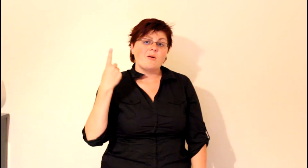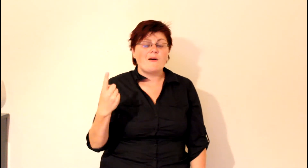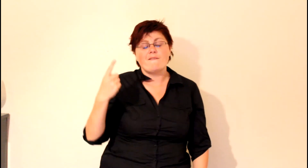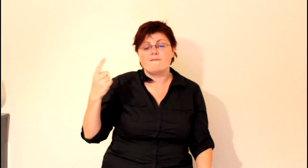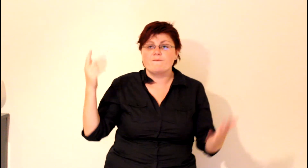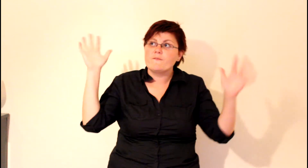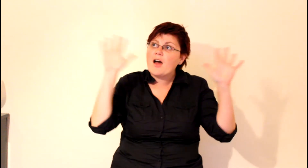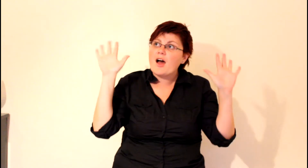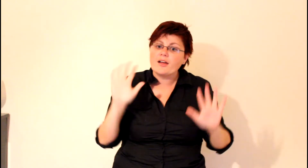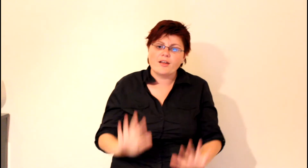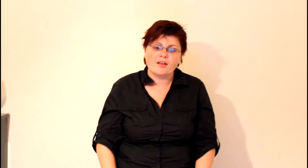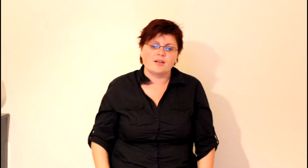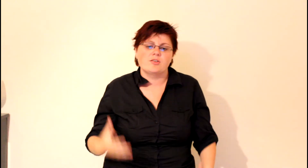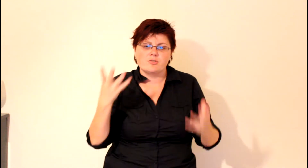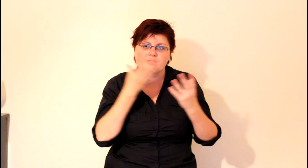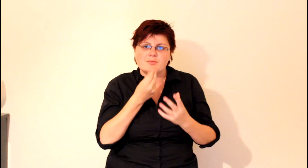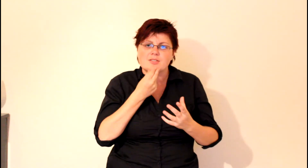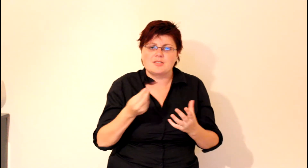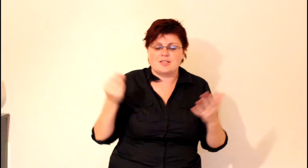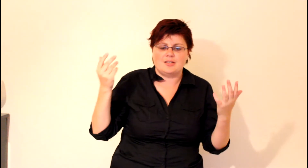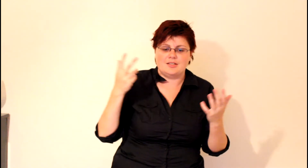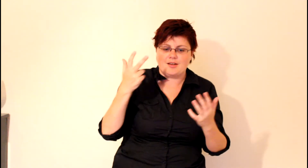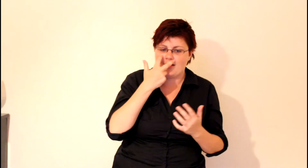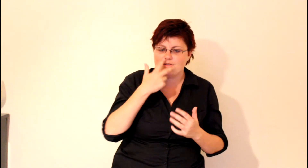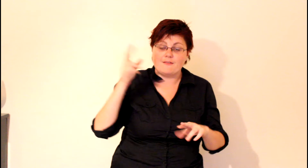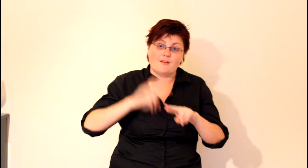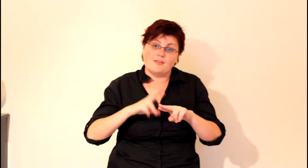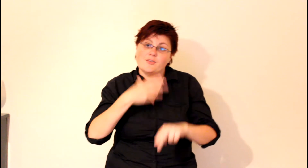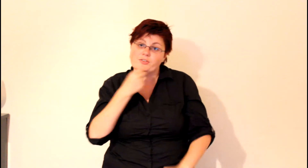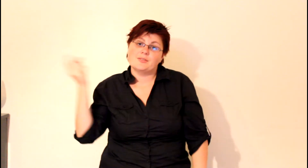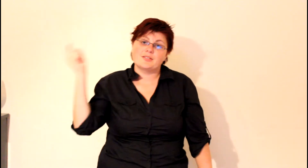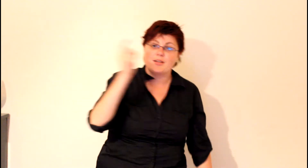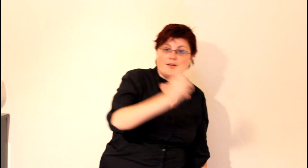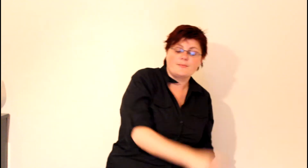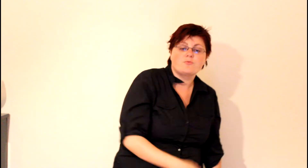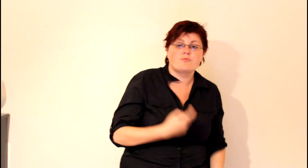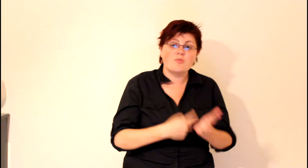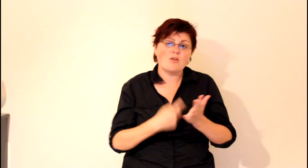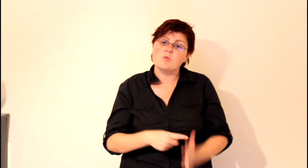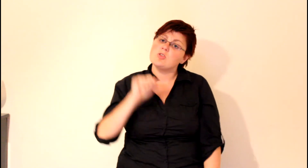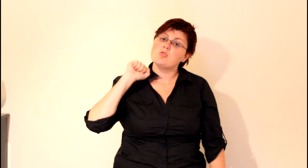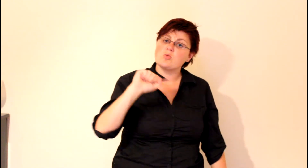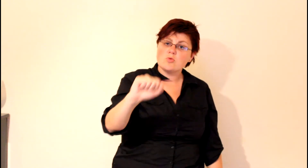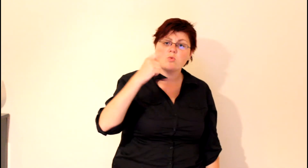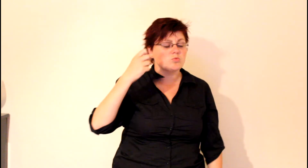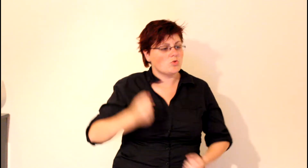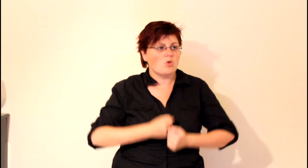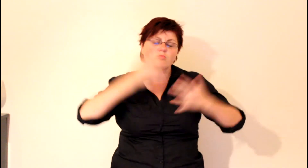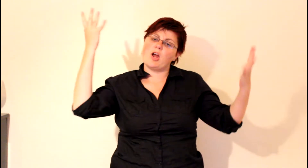one foggy Christmas Eve, Santa came to say, Rudolph, with your nose so bright,